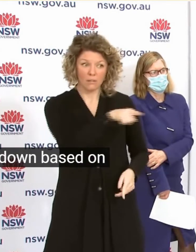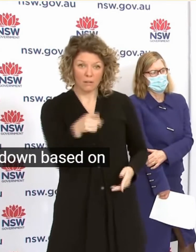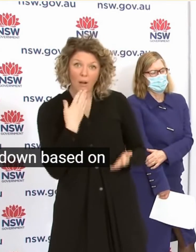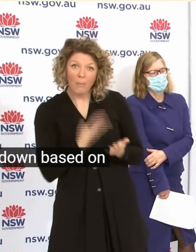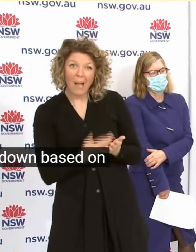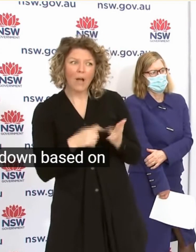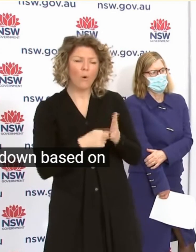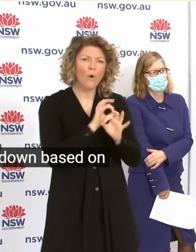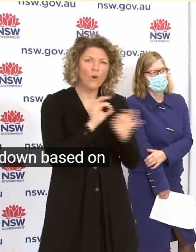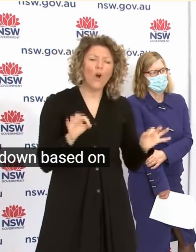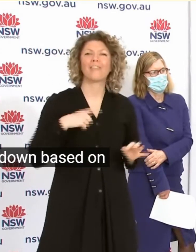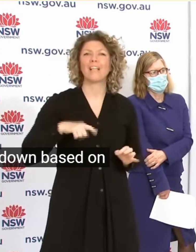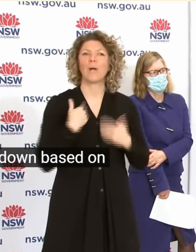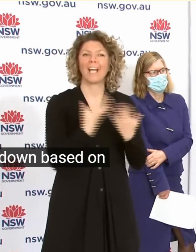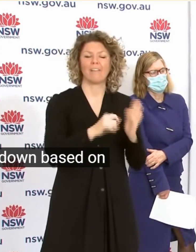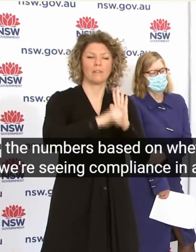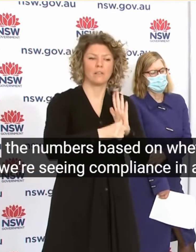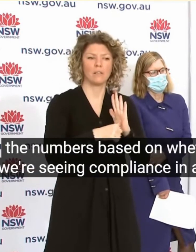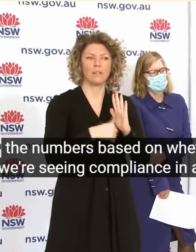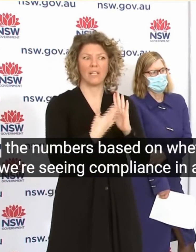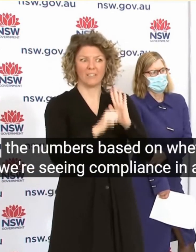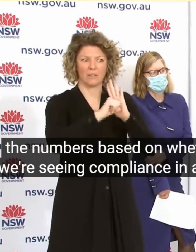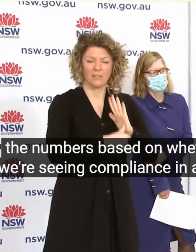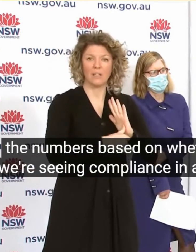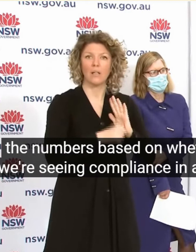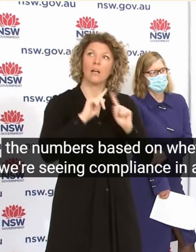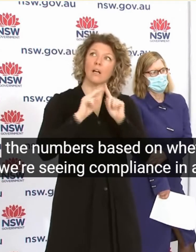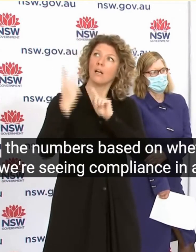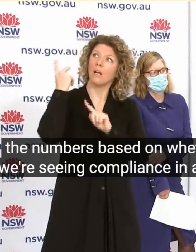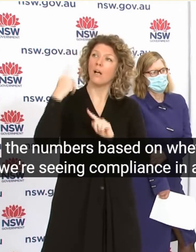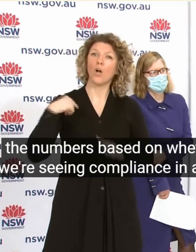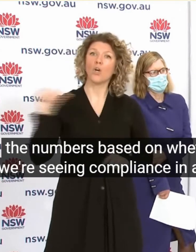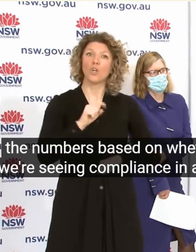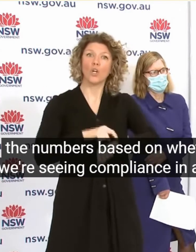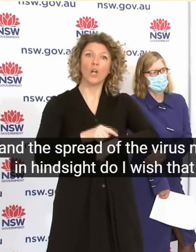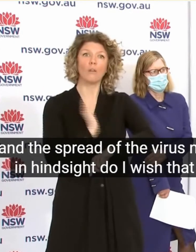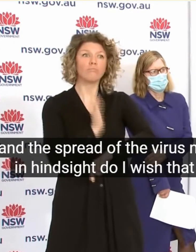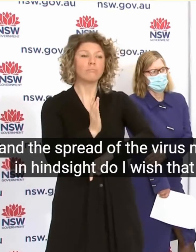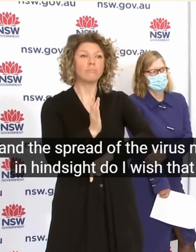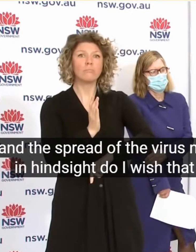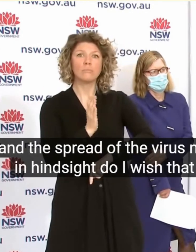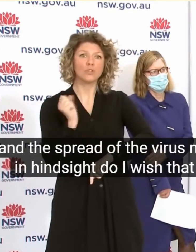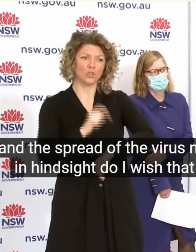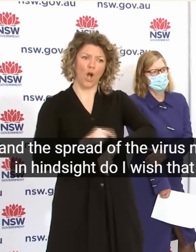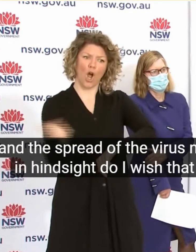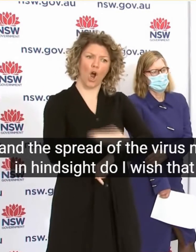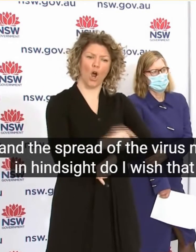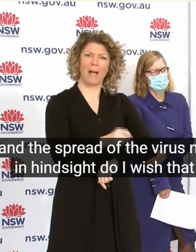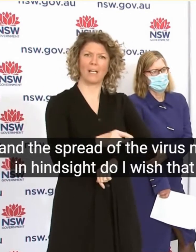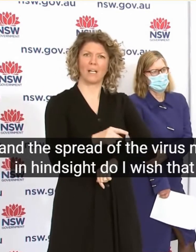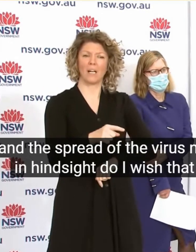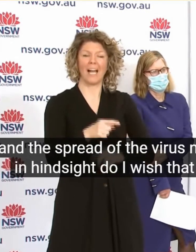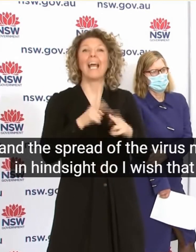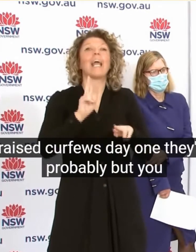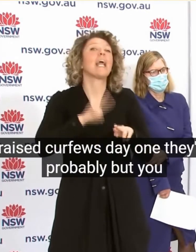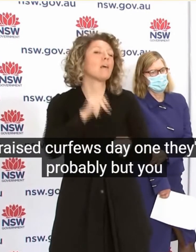enarios And The Spread Of The Virus Now In Hindsight Do I Wish That I Raised Curfew Day One Probably But You Probably Would Have La